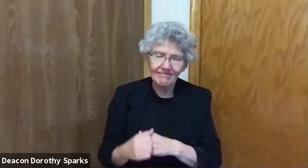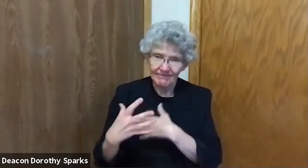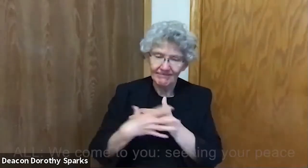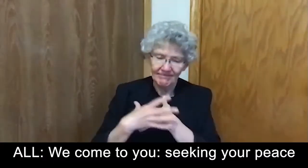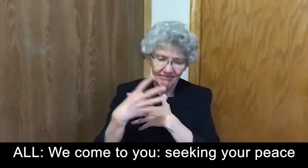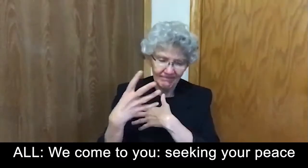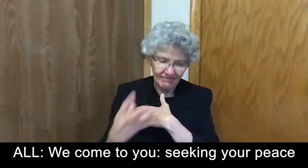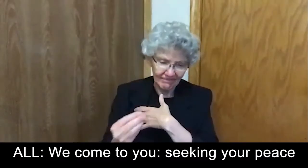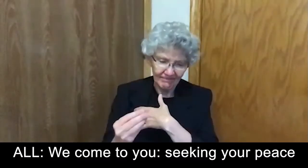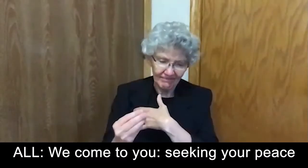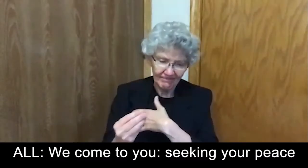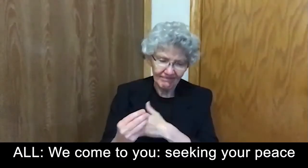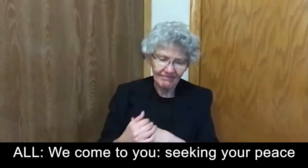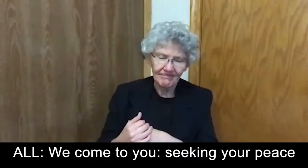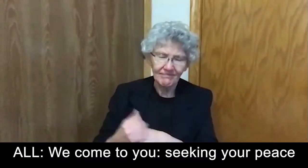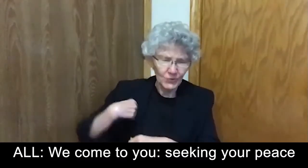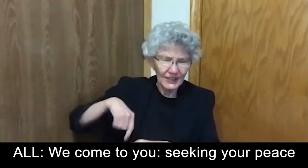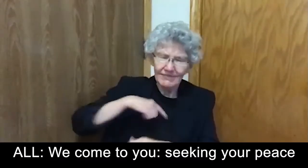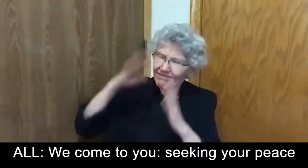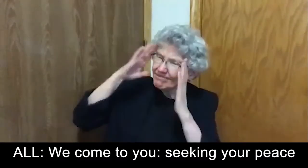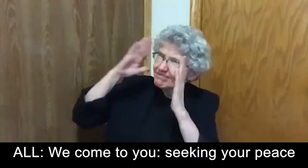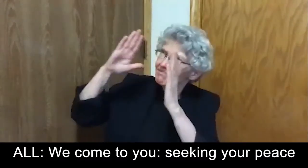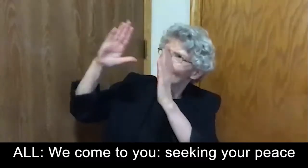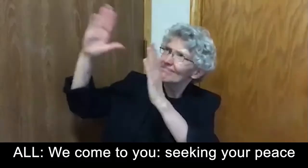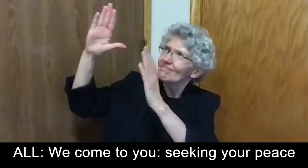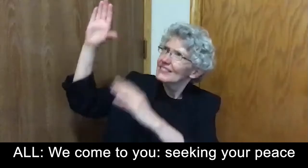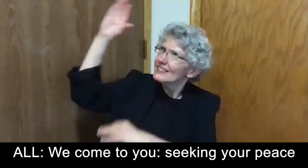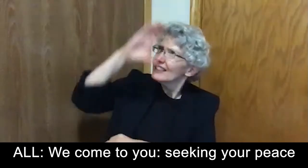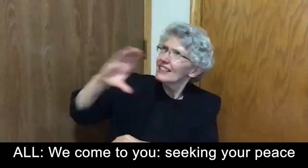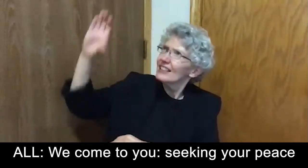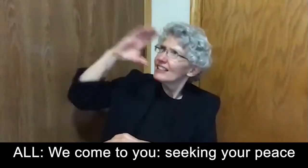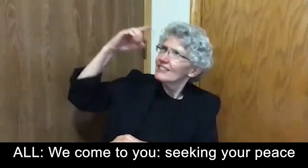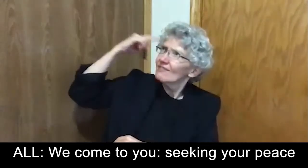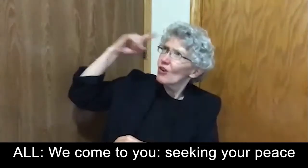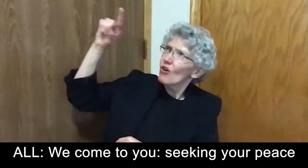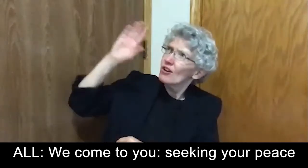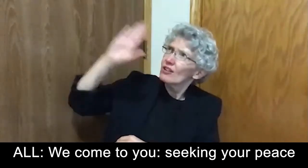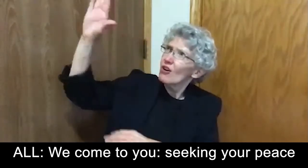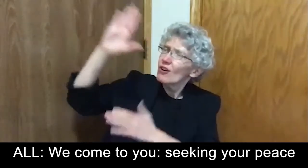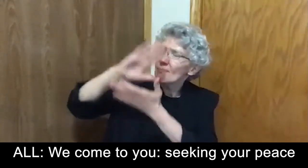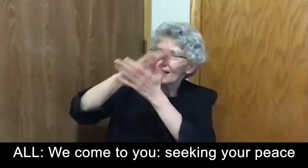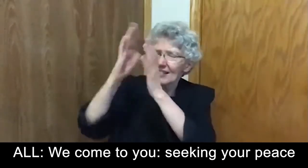all together we come to you seeking your peace